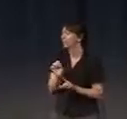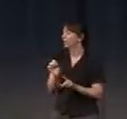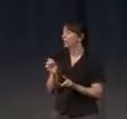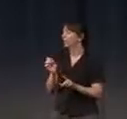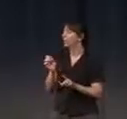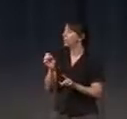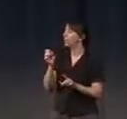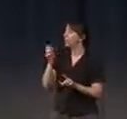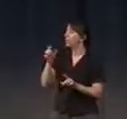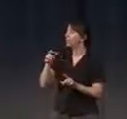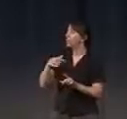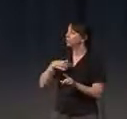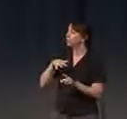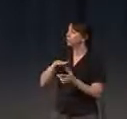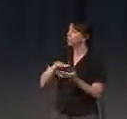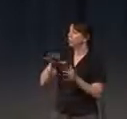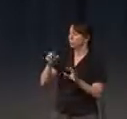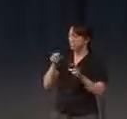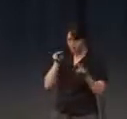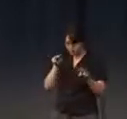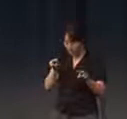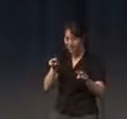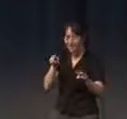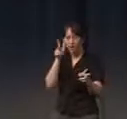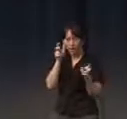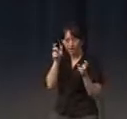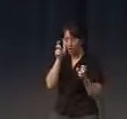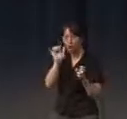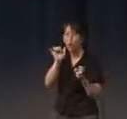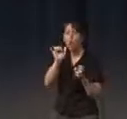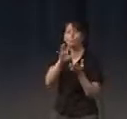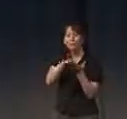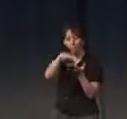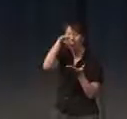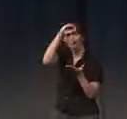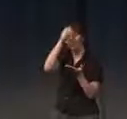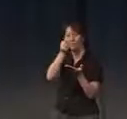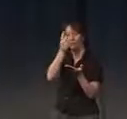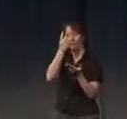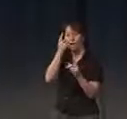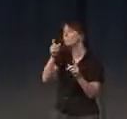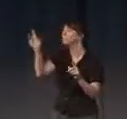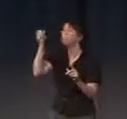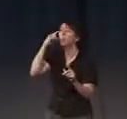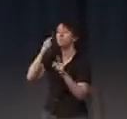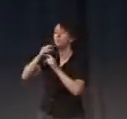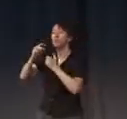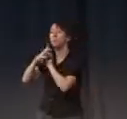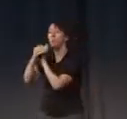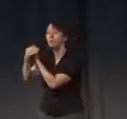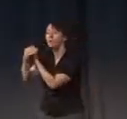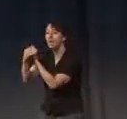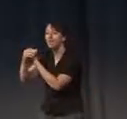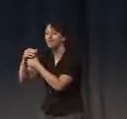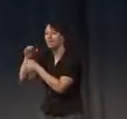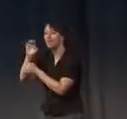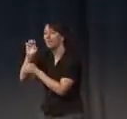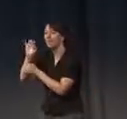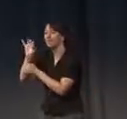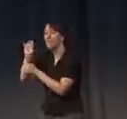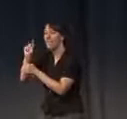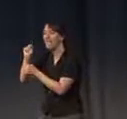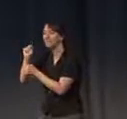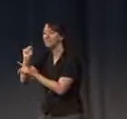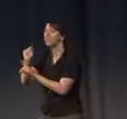learn how more or less it works. Does it mean, you know, I'm fascinated by the butterfly effect, no? It's like a kind of, but this is kind of a very